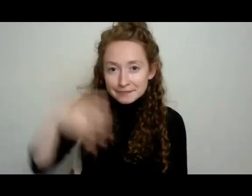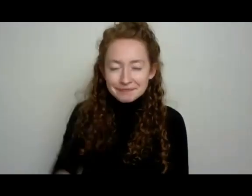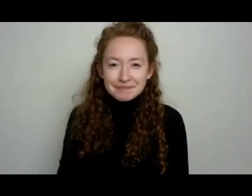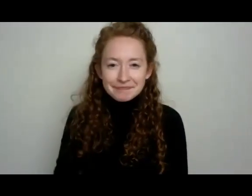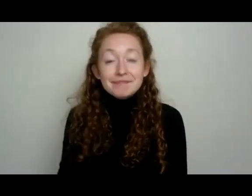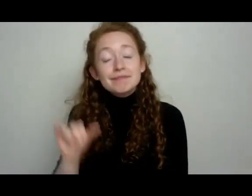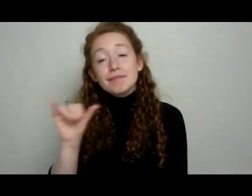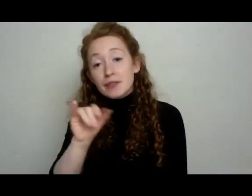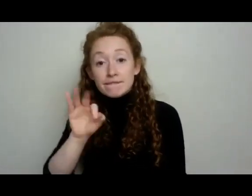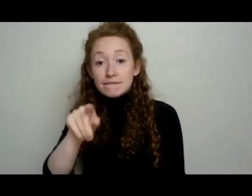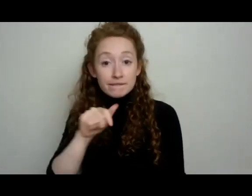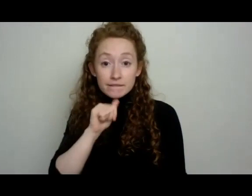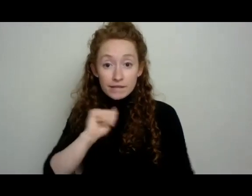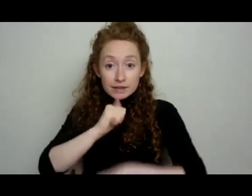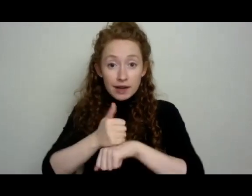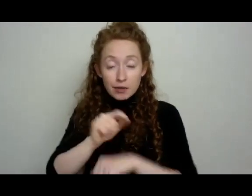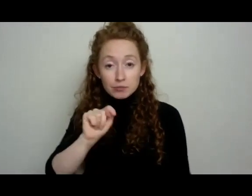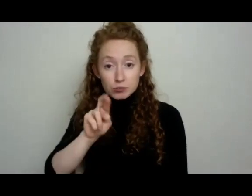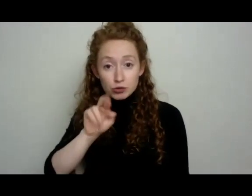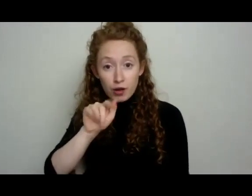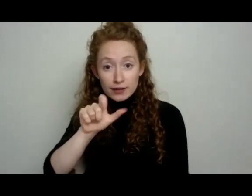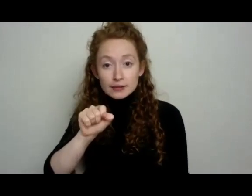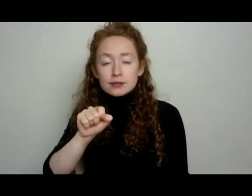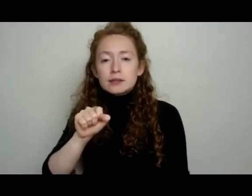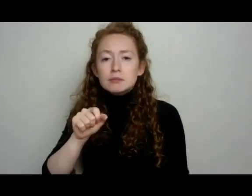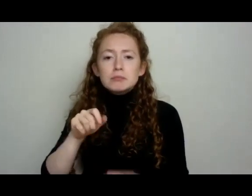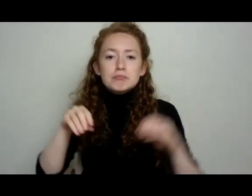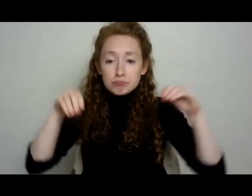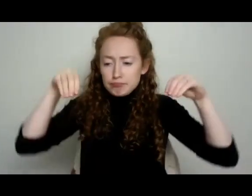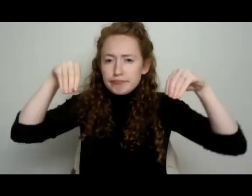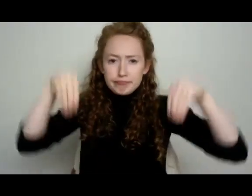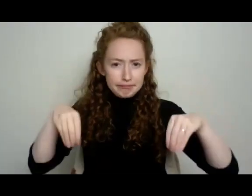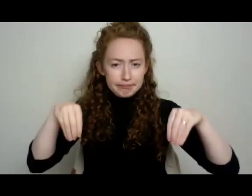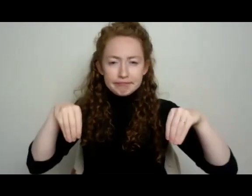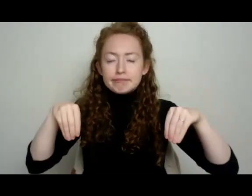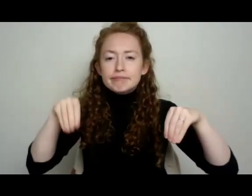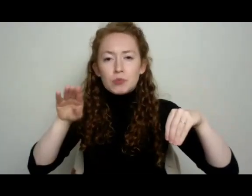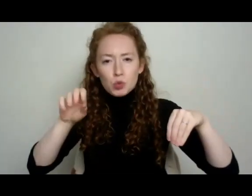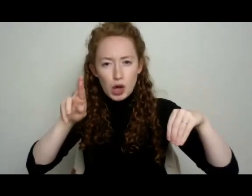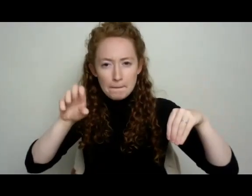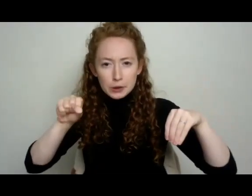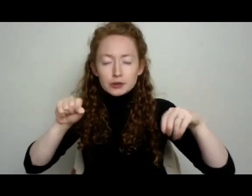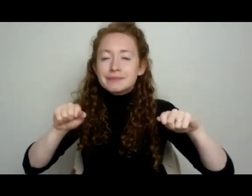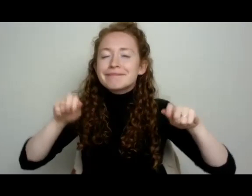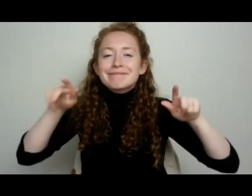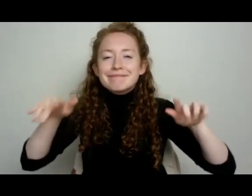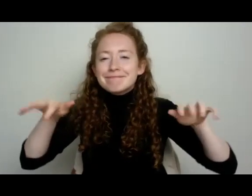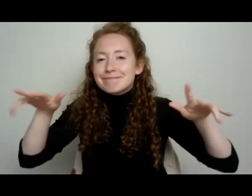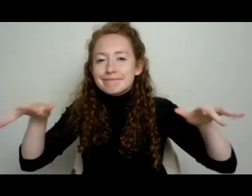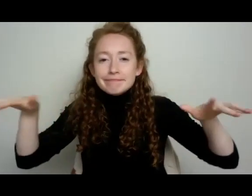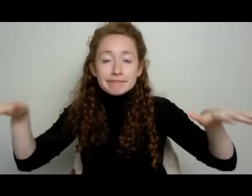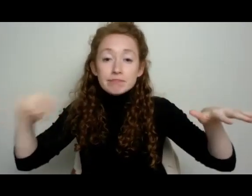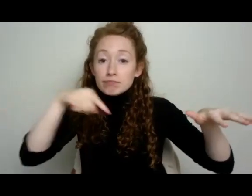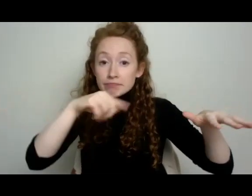your cucumbers, feel free to sow just a head of lettuce. So some baby greens, sow some, you know,